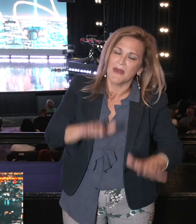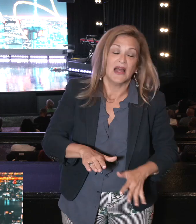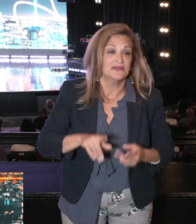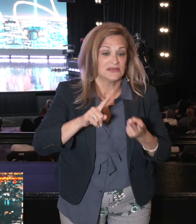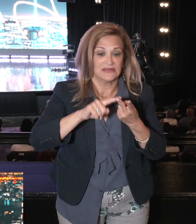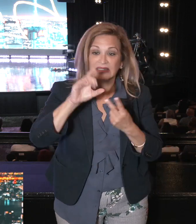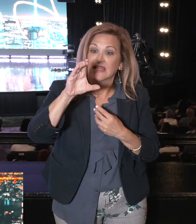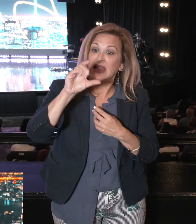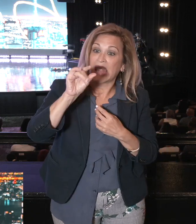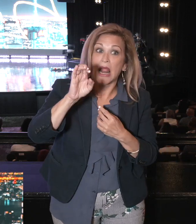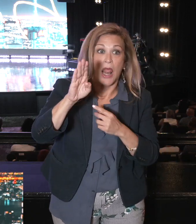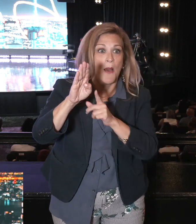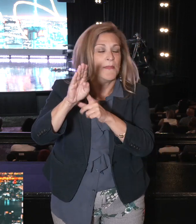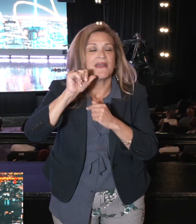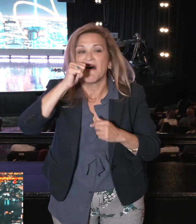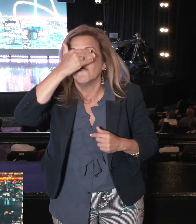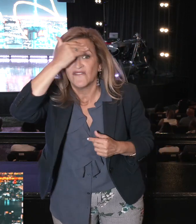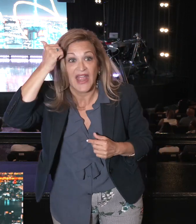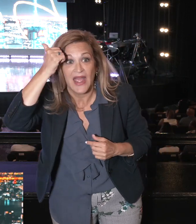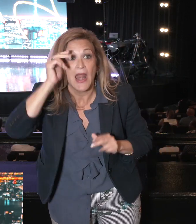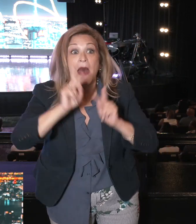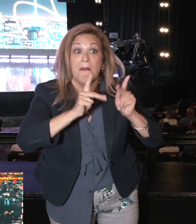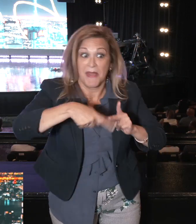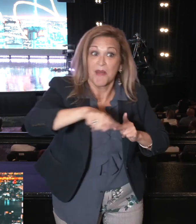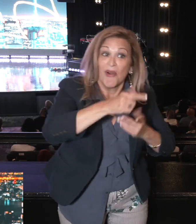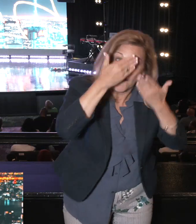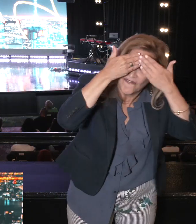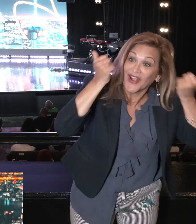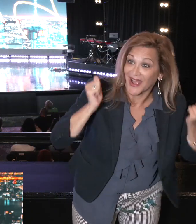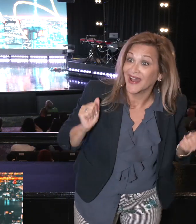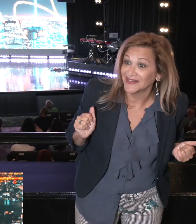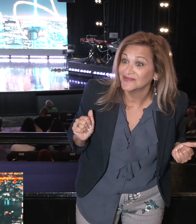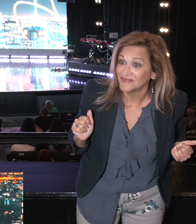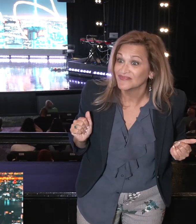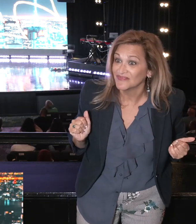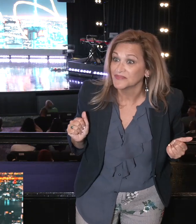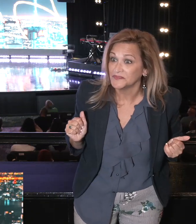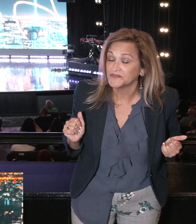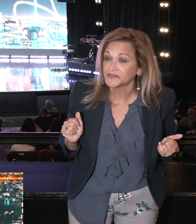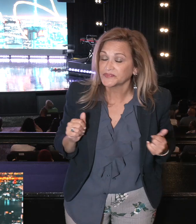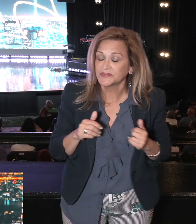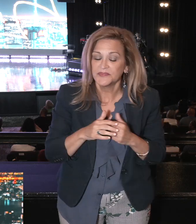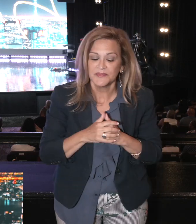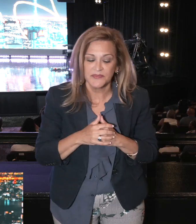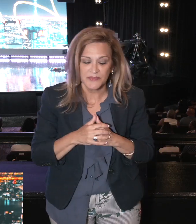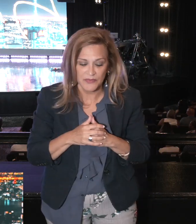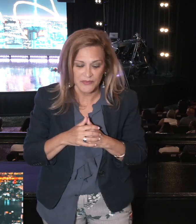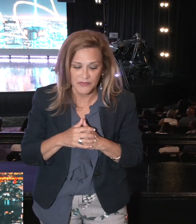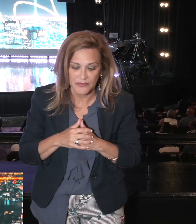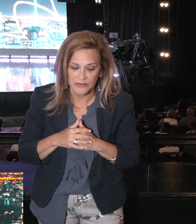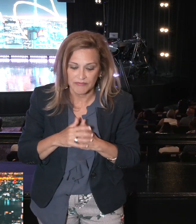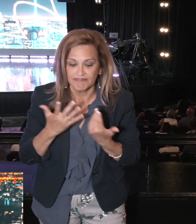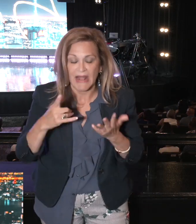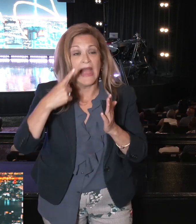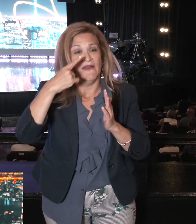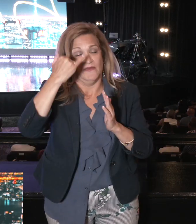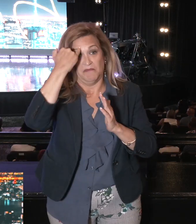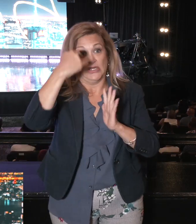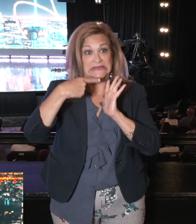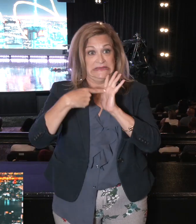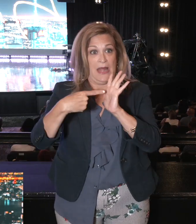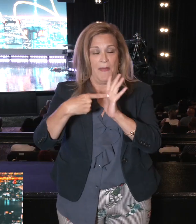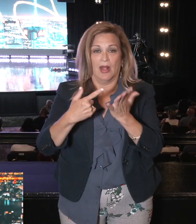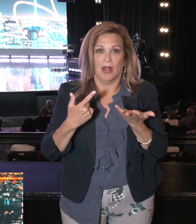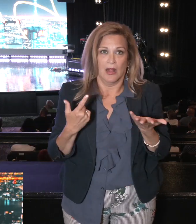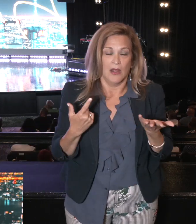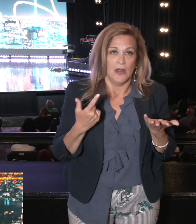forget. The people did, but not Caleb. That's why it's an example of, I want us